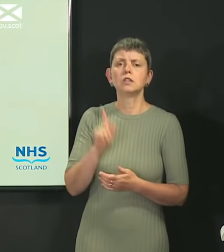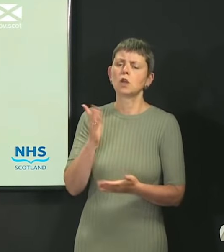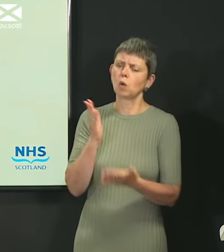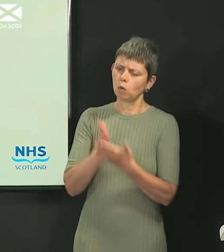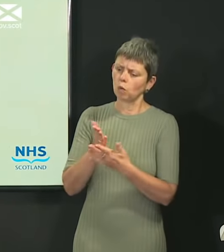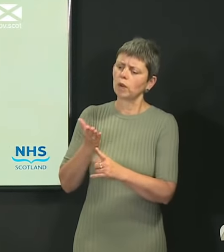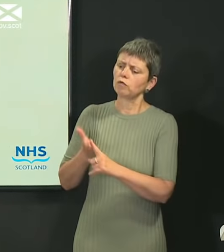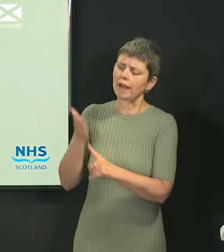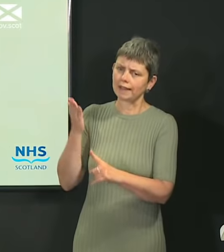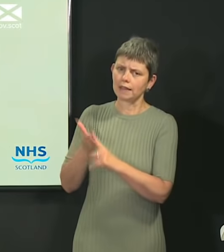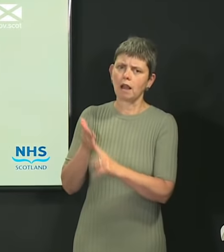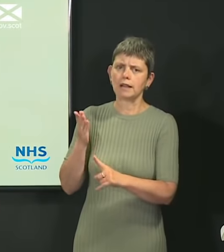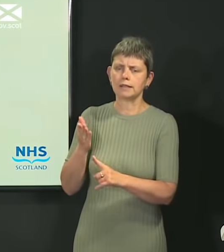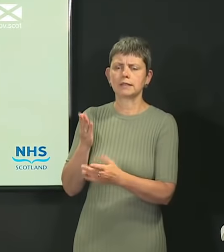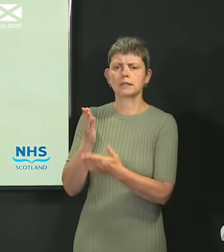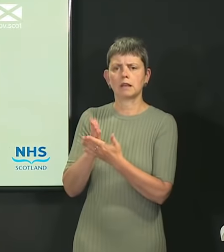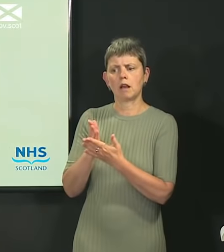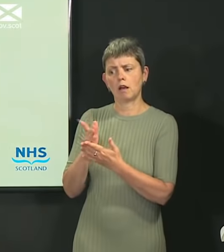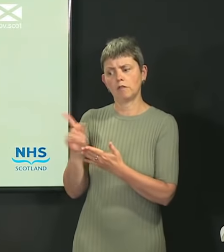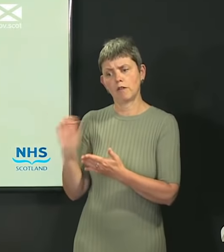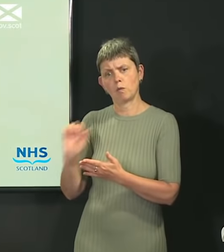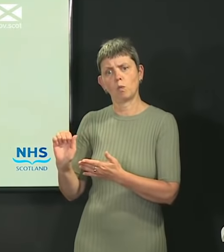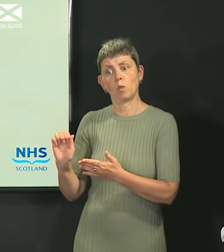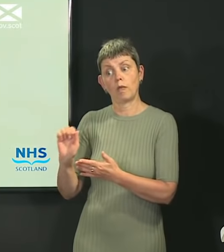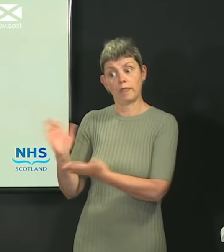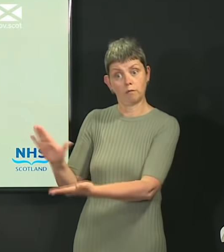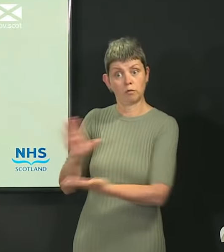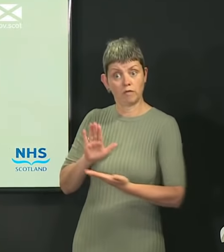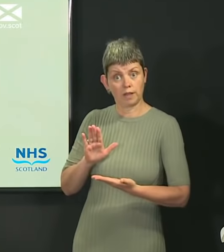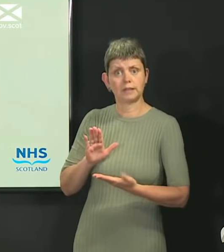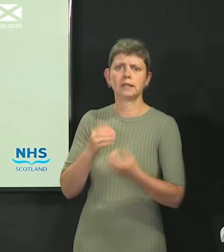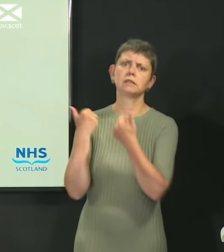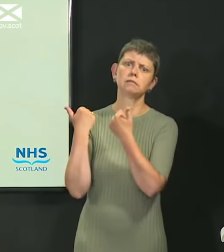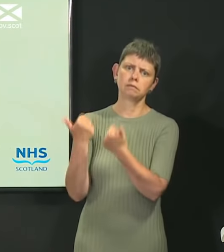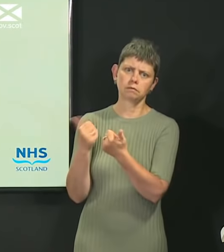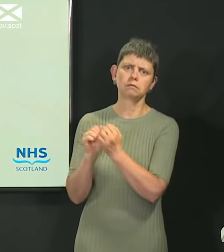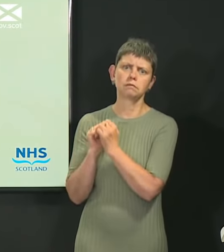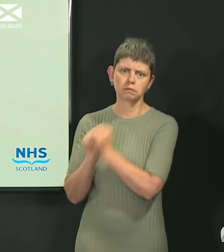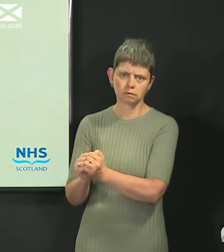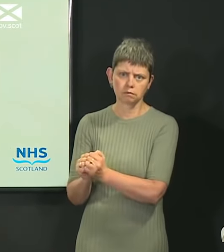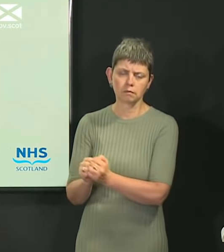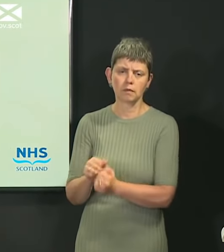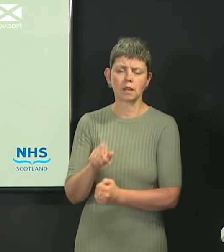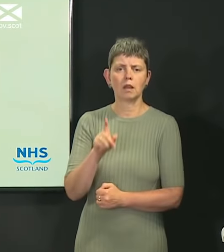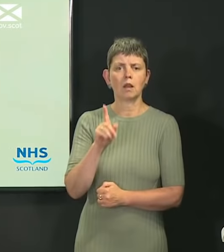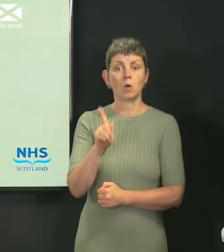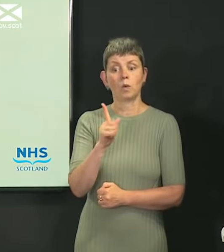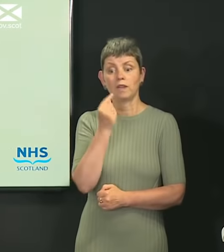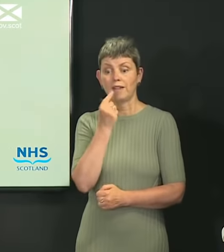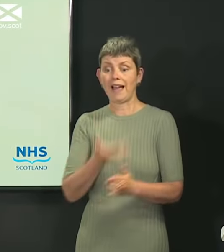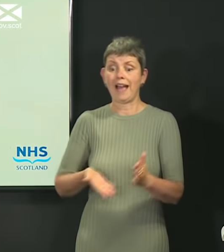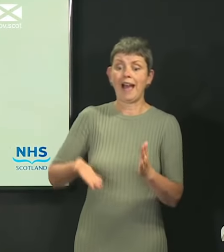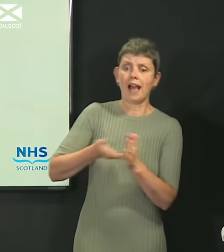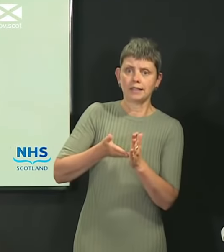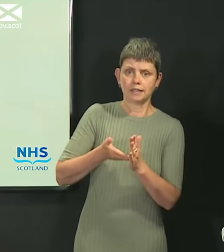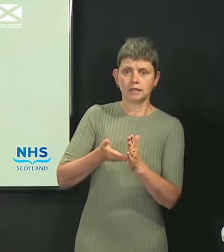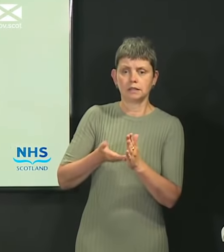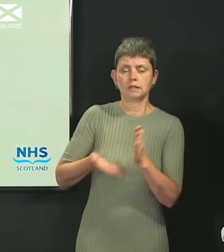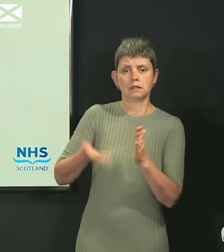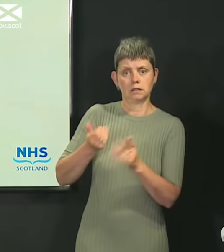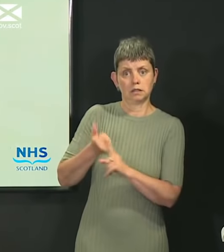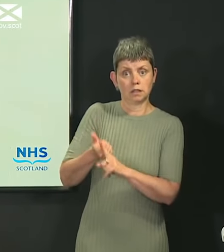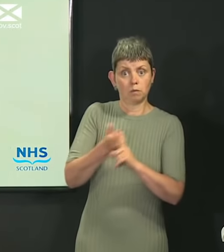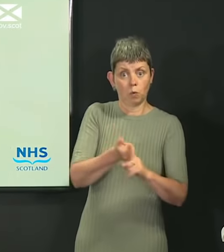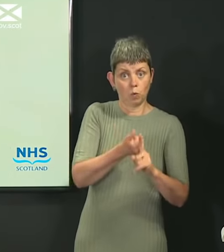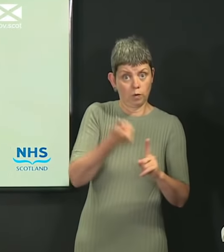recognise the role and the importance of what the UK government has provided. We have gone beyond a lot of the support measures and, importantly,